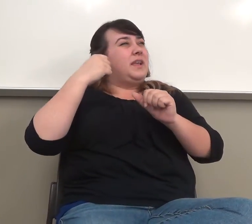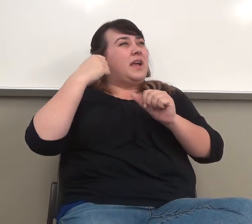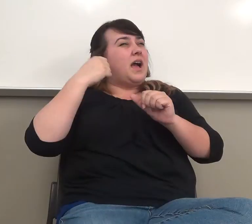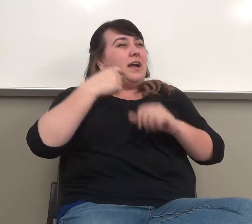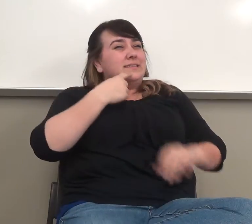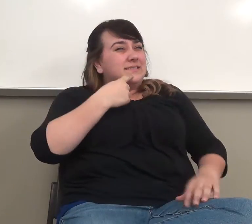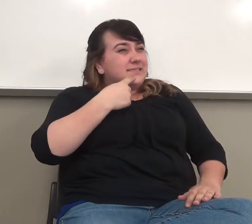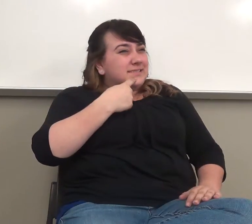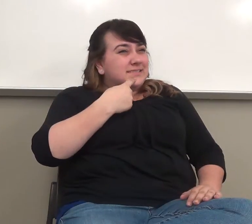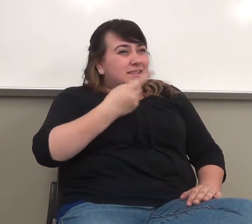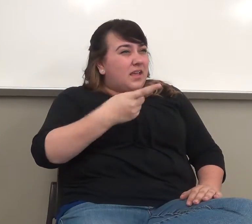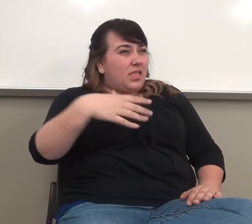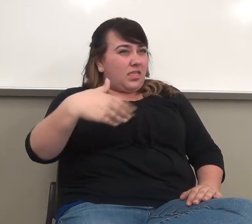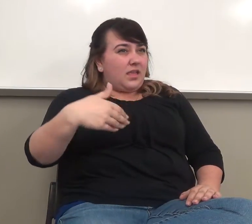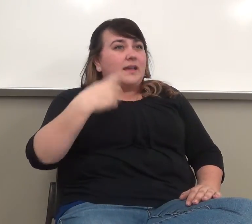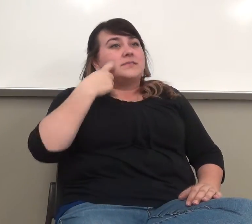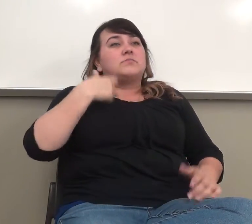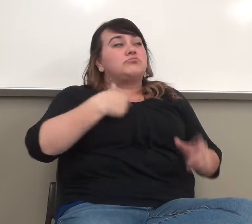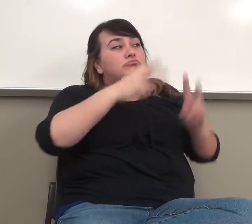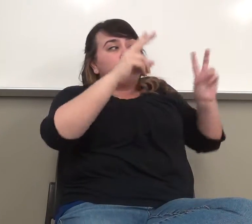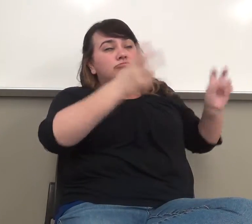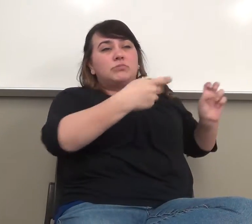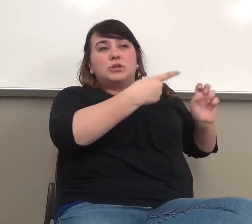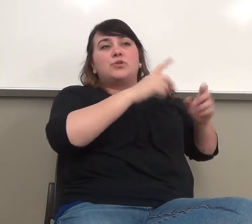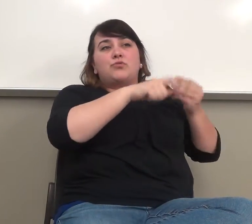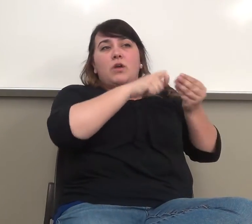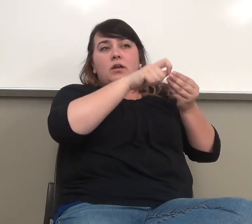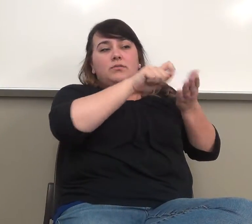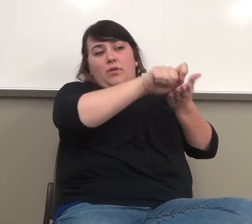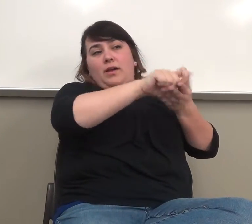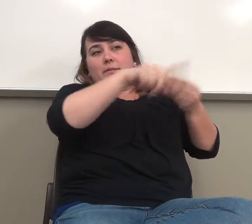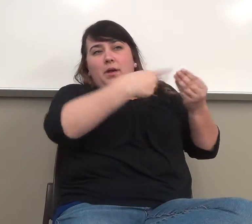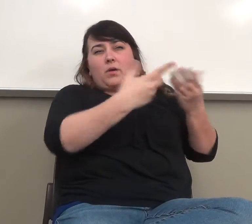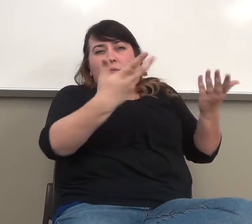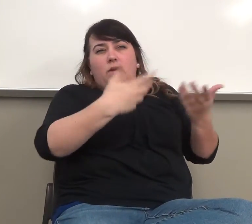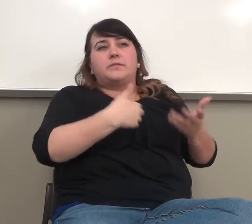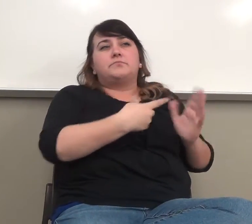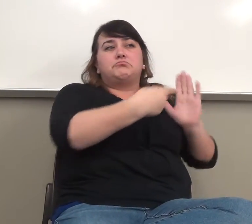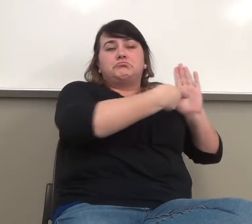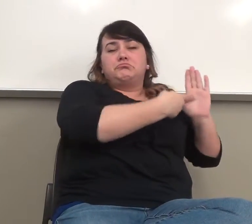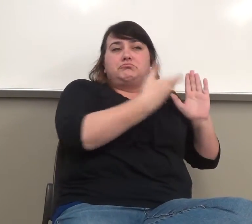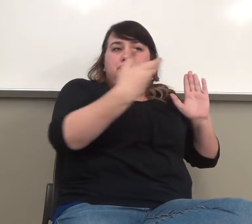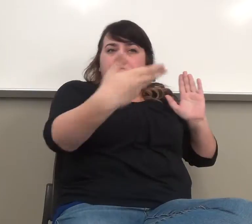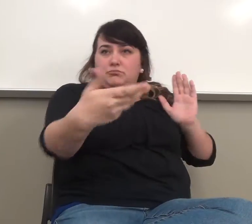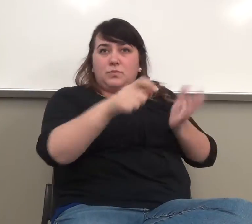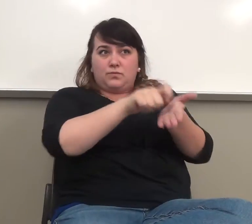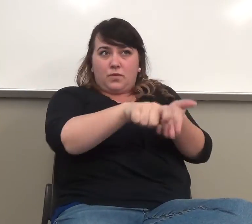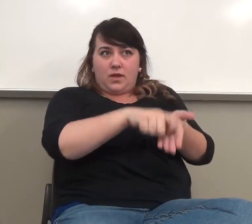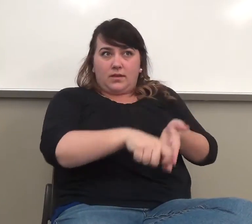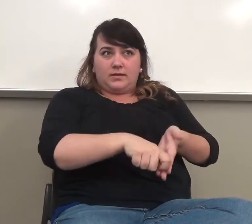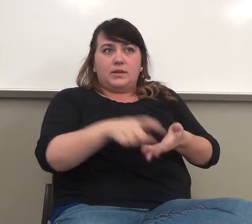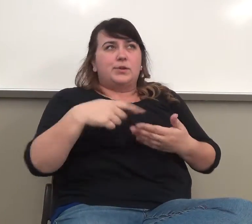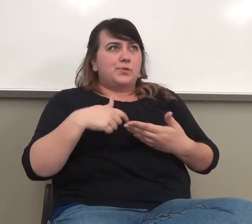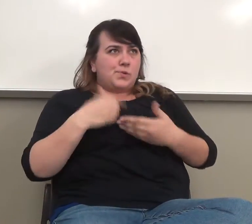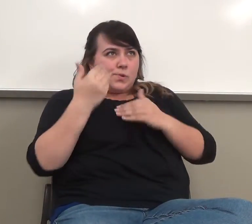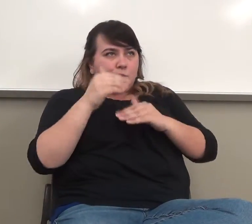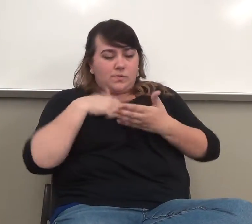anything to you. I just said, here's the prompt, I want to see what you can use when you're given X the next to right.